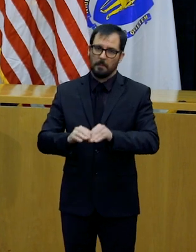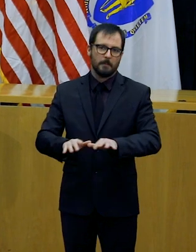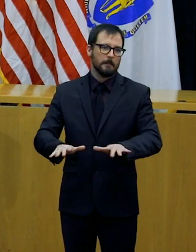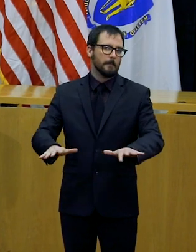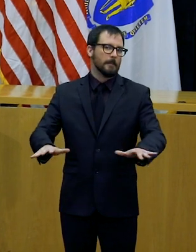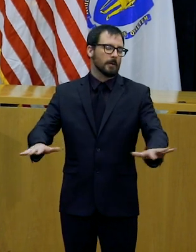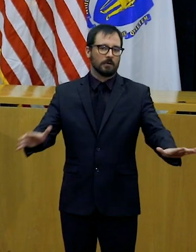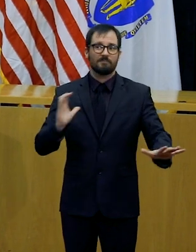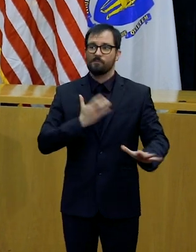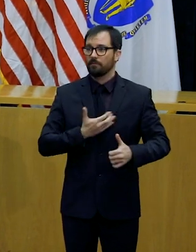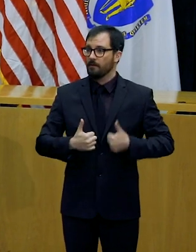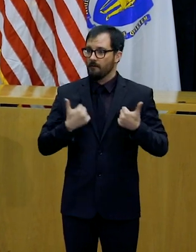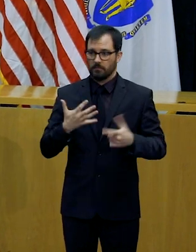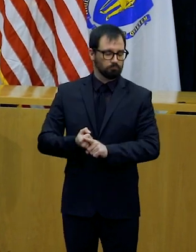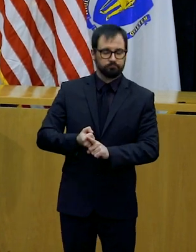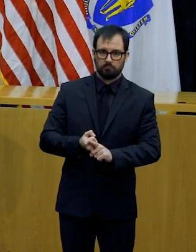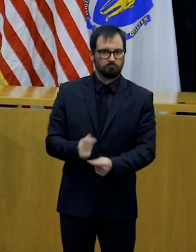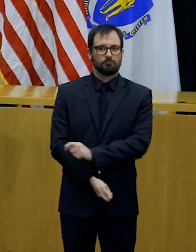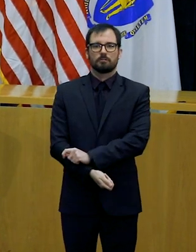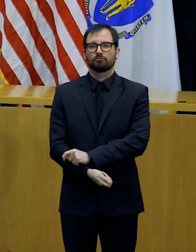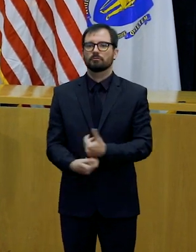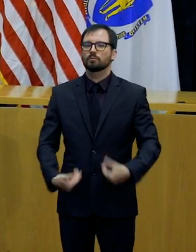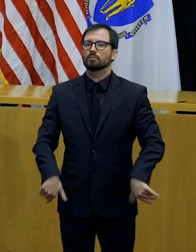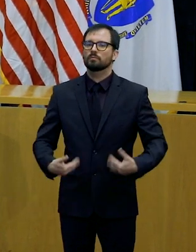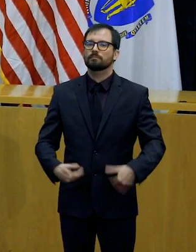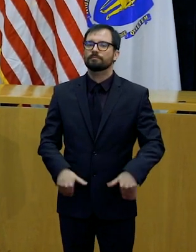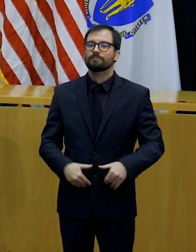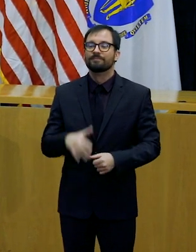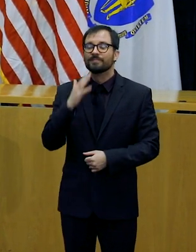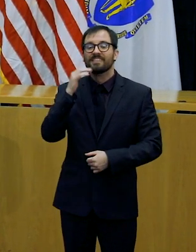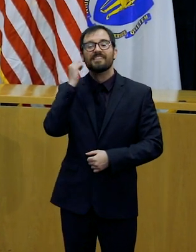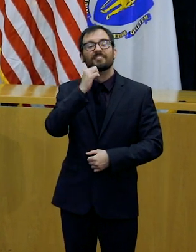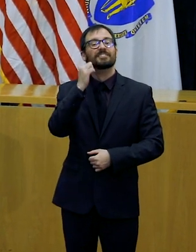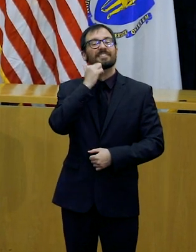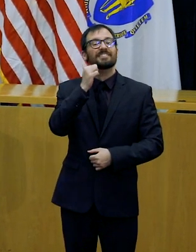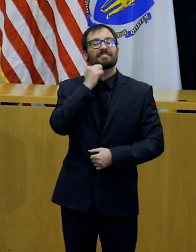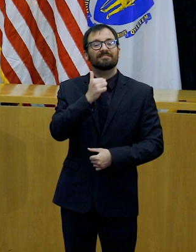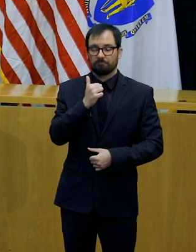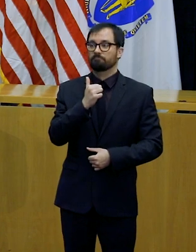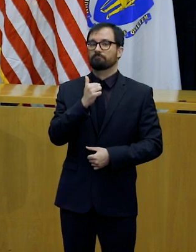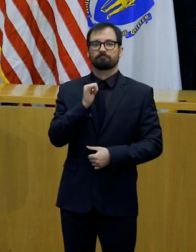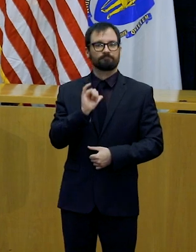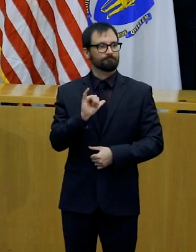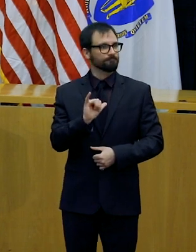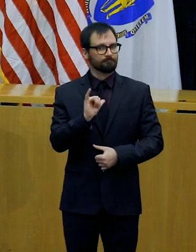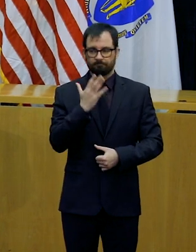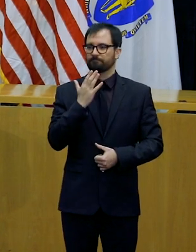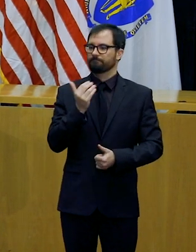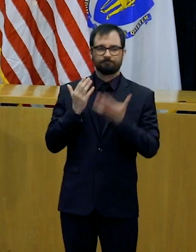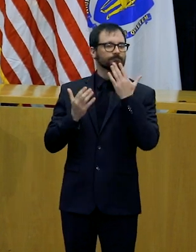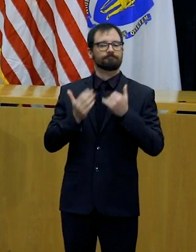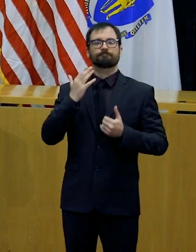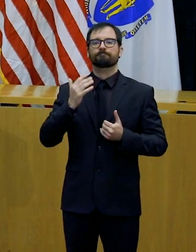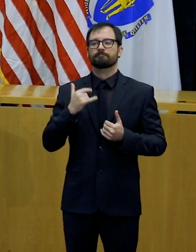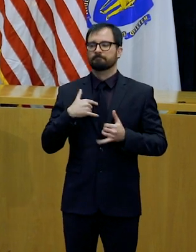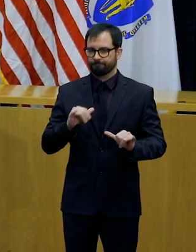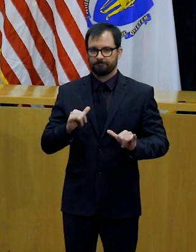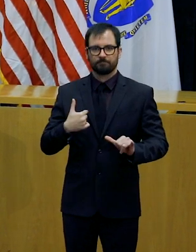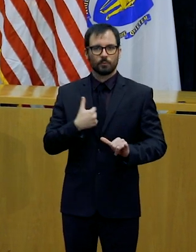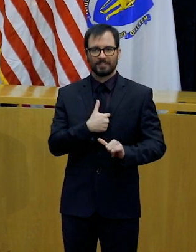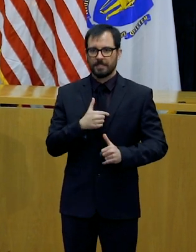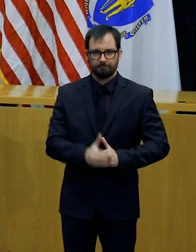It seems like every day there are new ways that we can determine how to approach this,